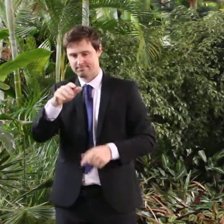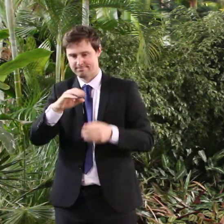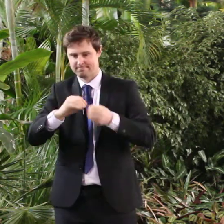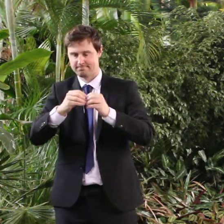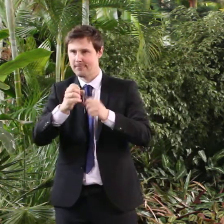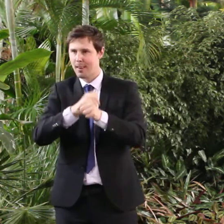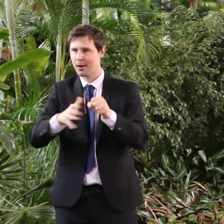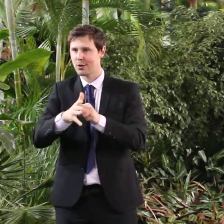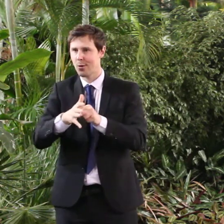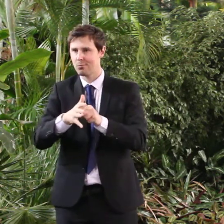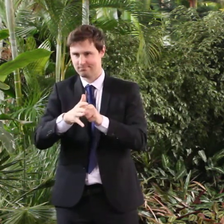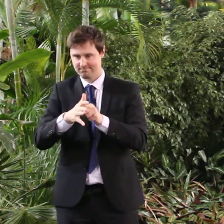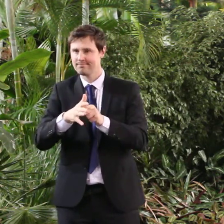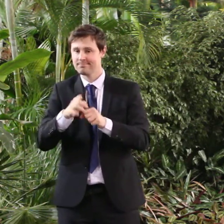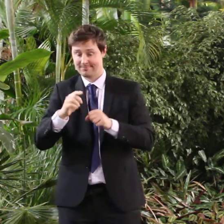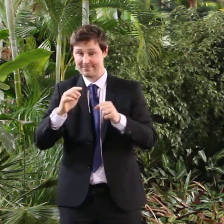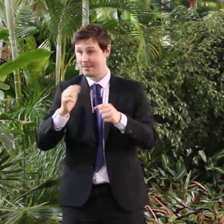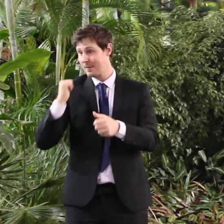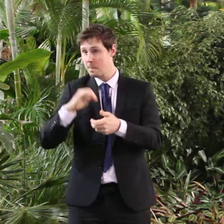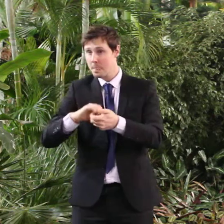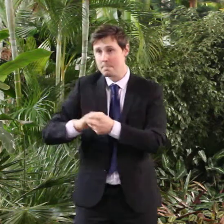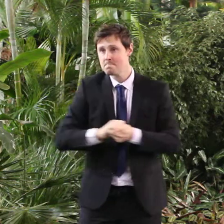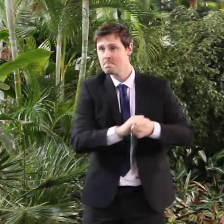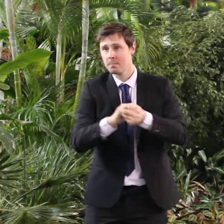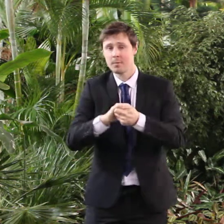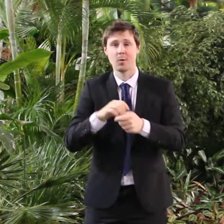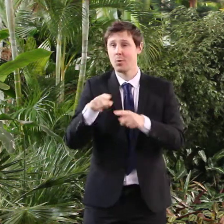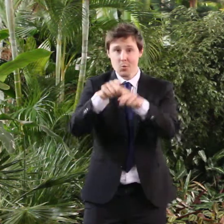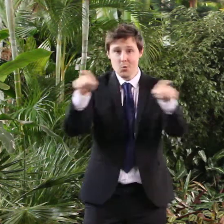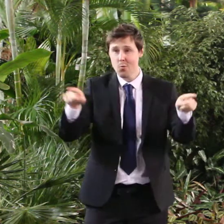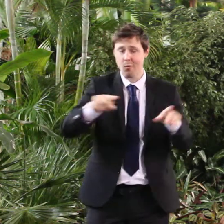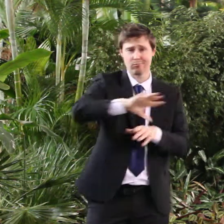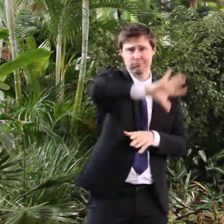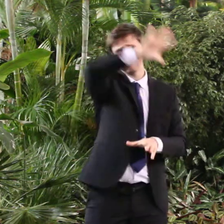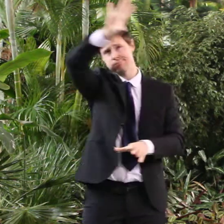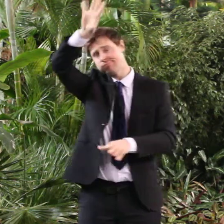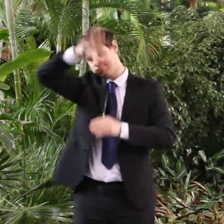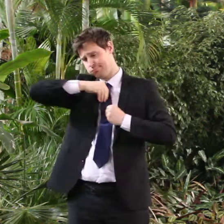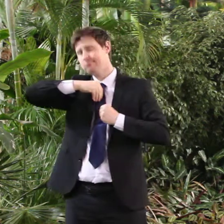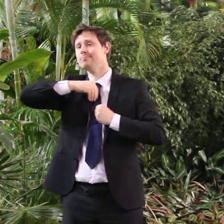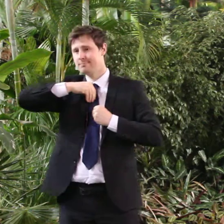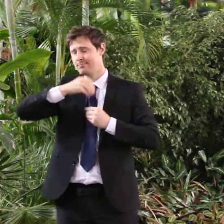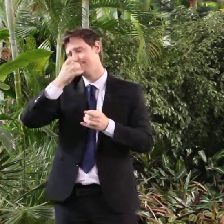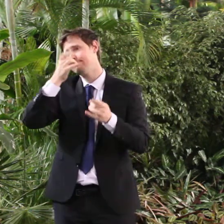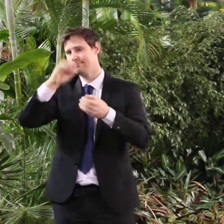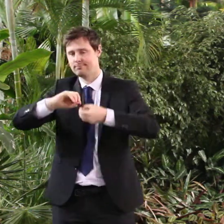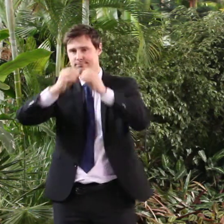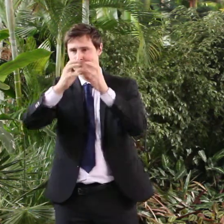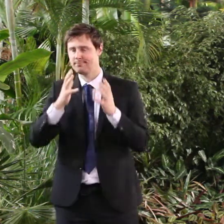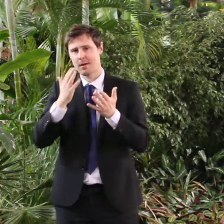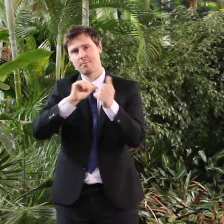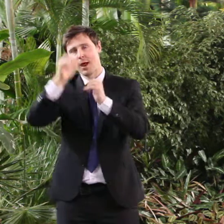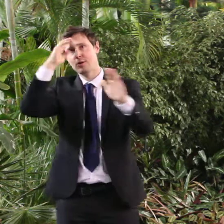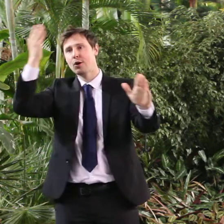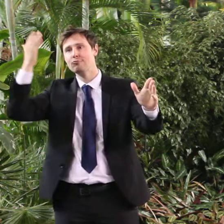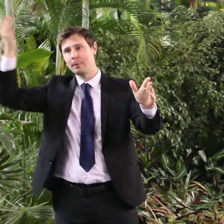city embraced the Games in a way that we could never have dreamed of. Absolutely never could have dreamed of. But the people I